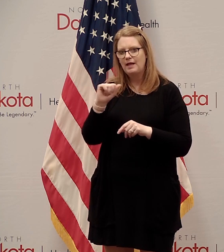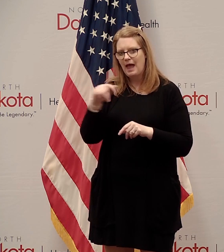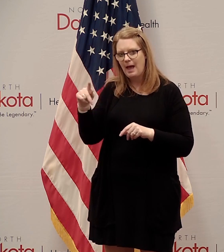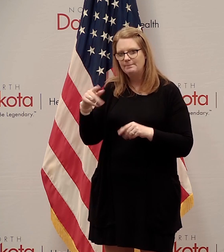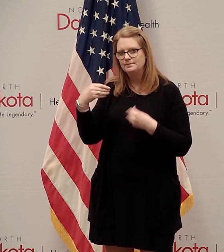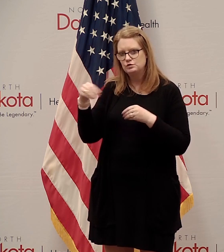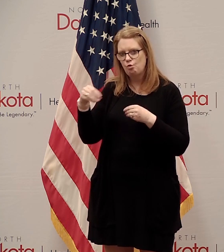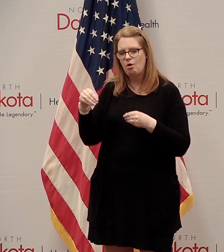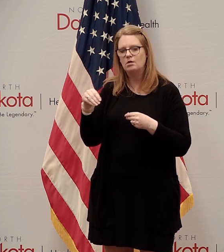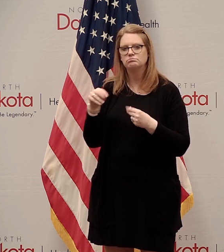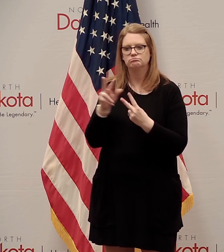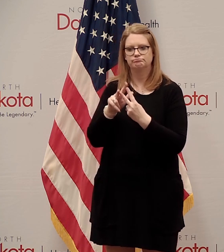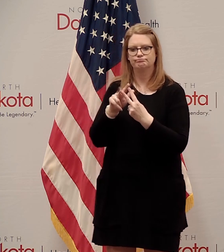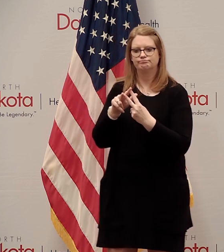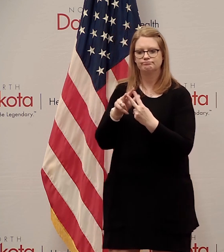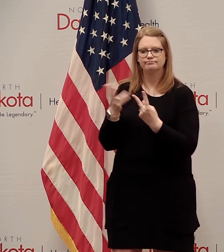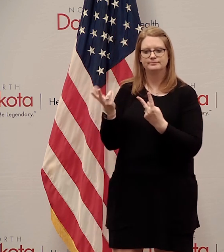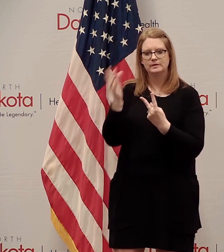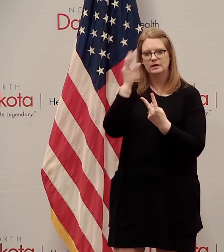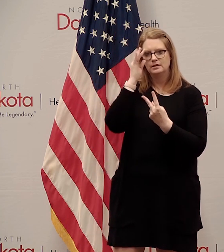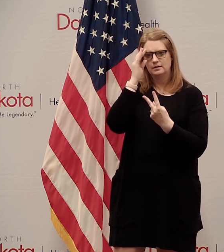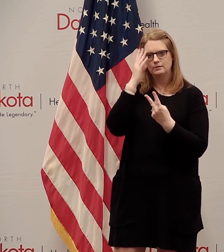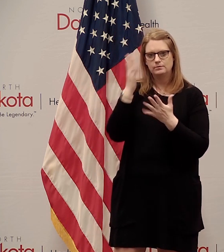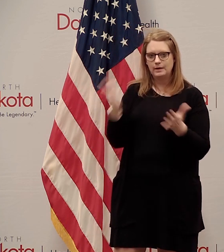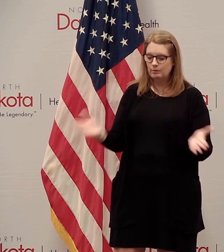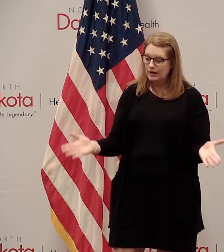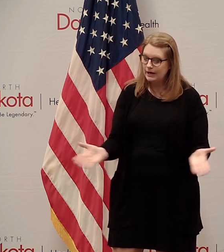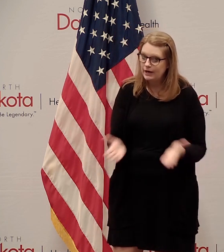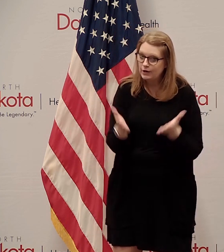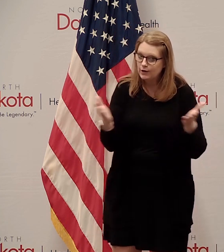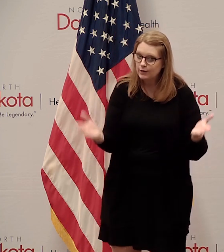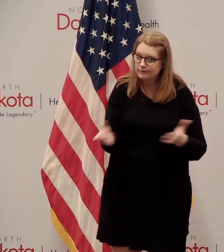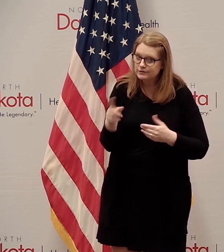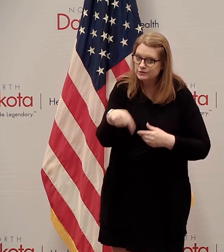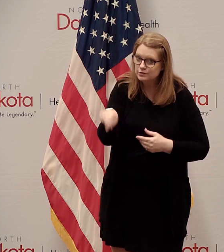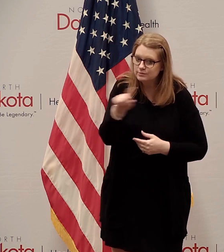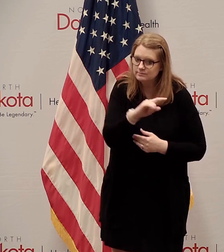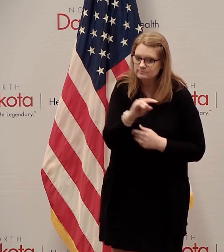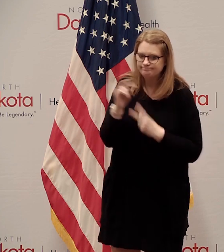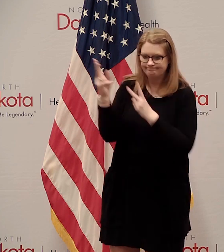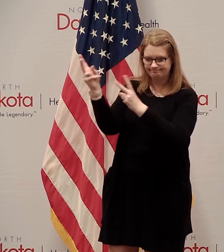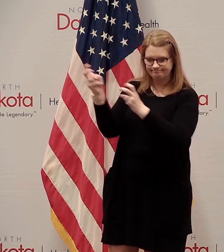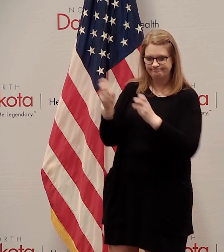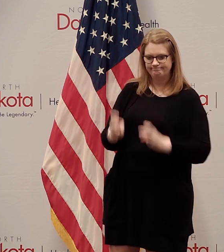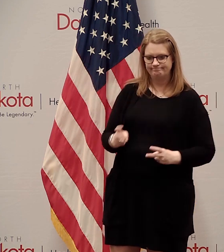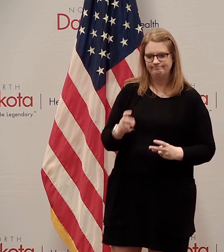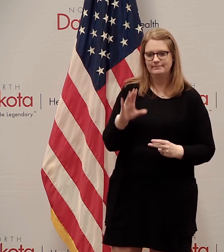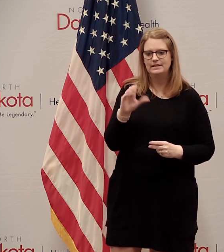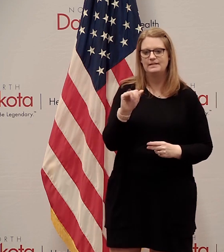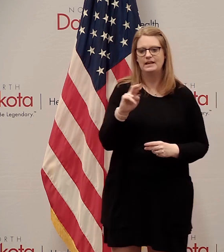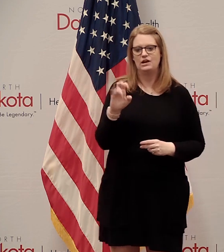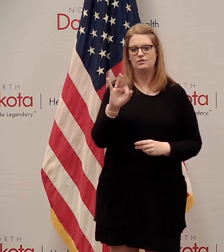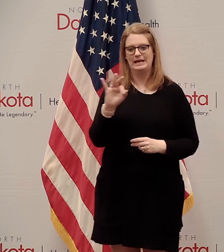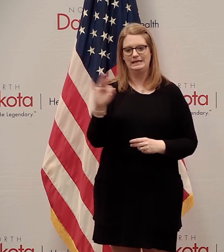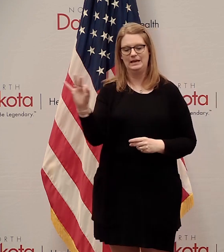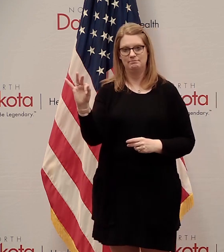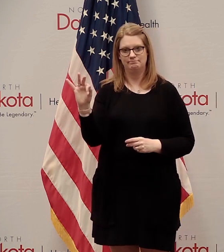And again, if you can encourage you to do your part to help us slow the spread by